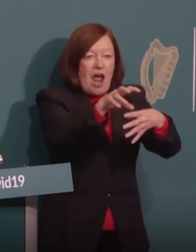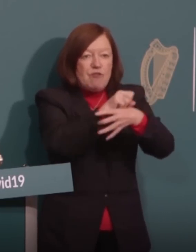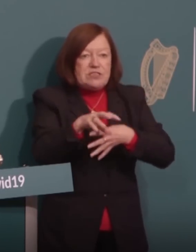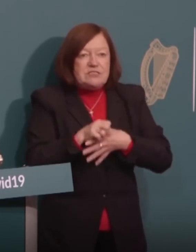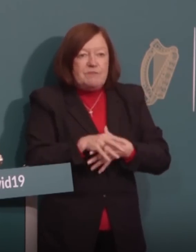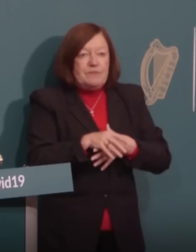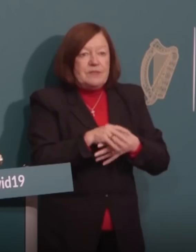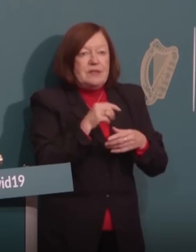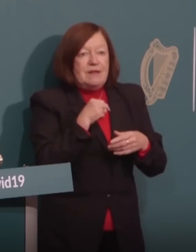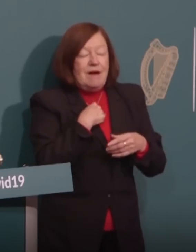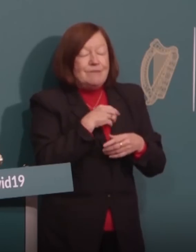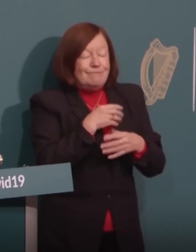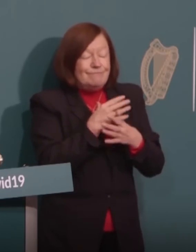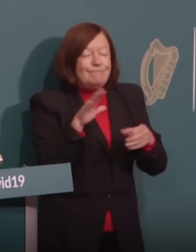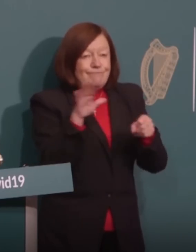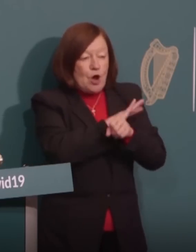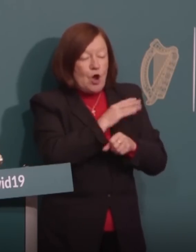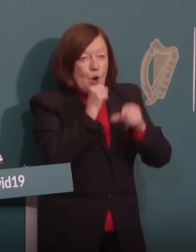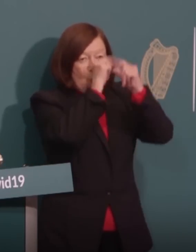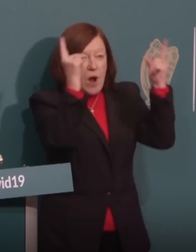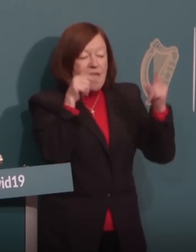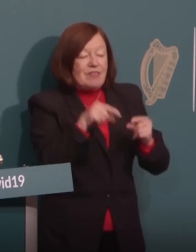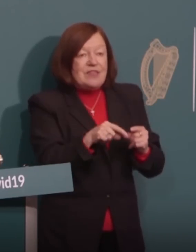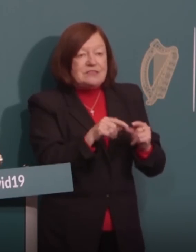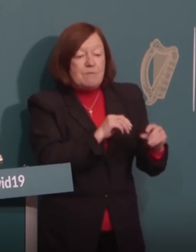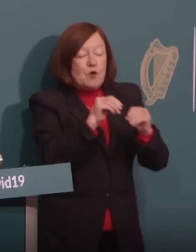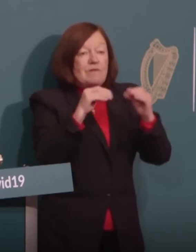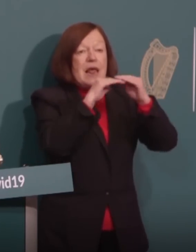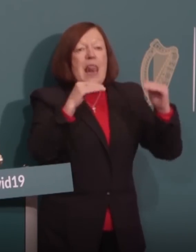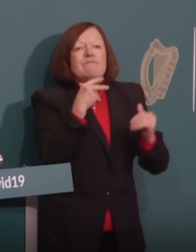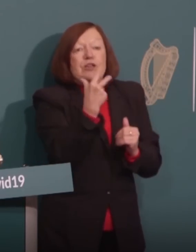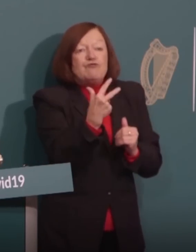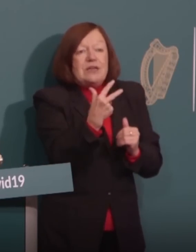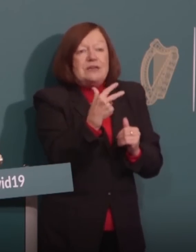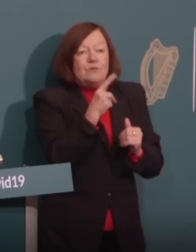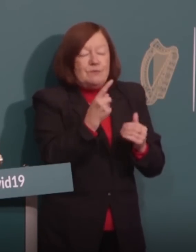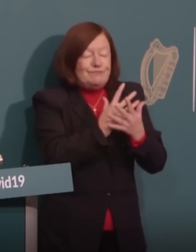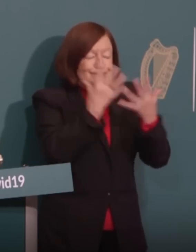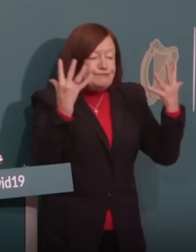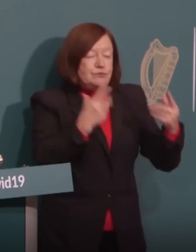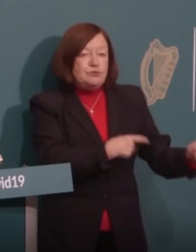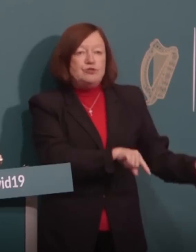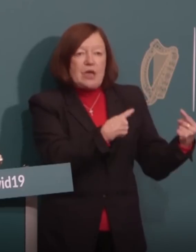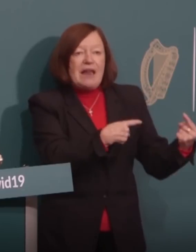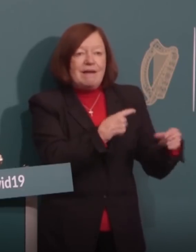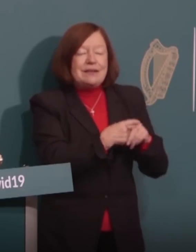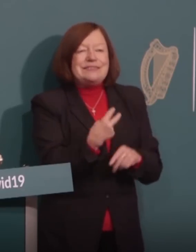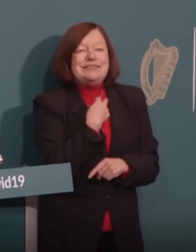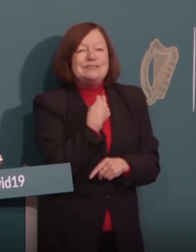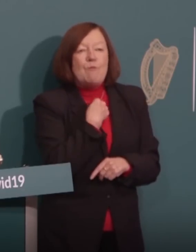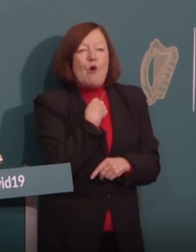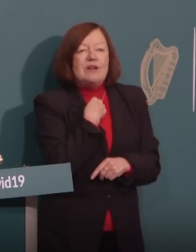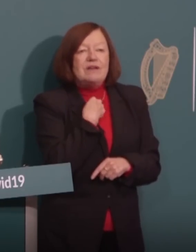I am acutely aware that this move to Level 3 will be extremely challenging and disappointing